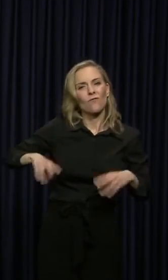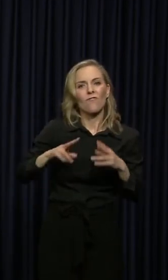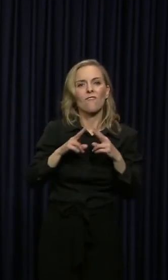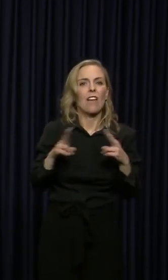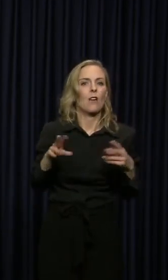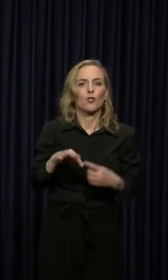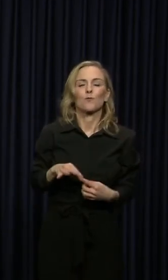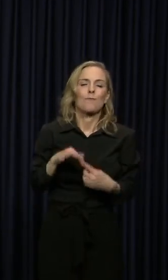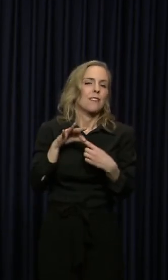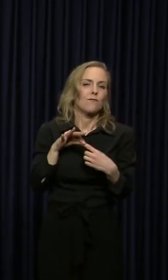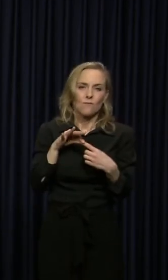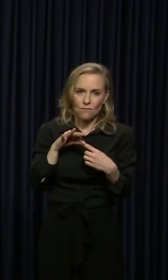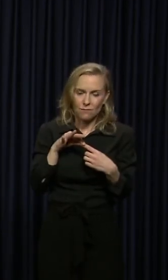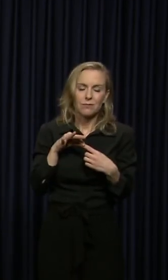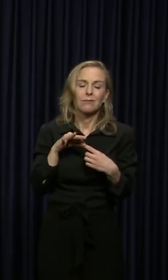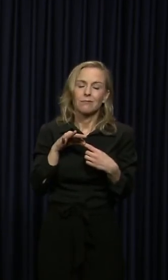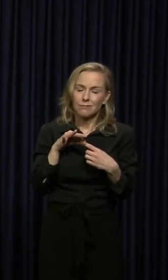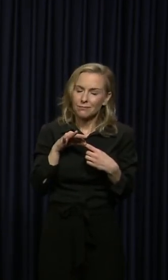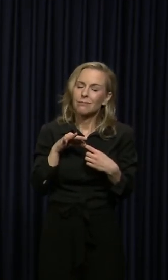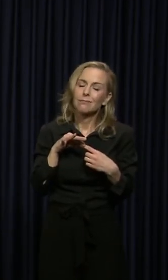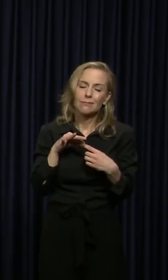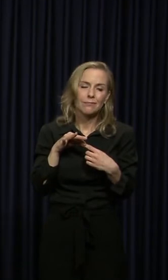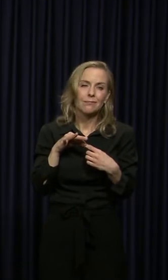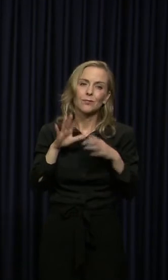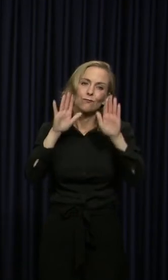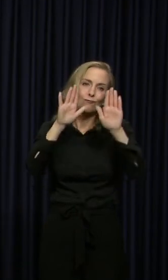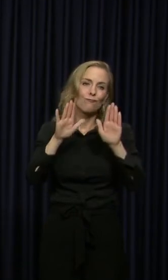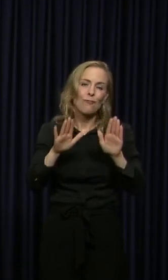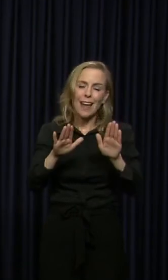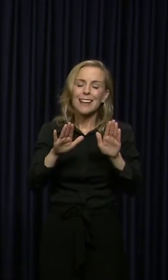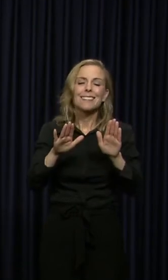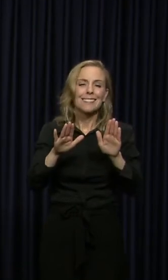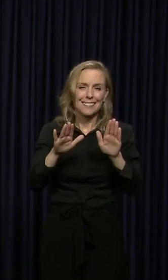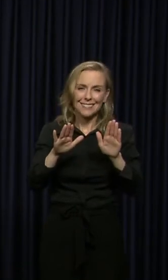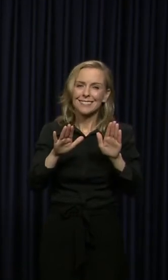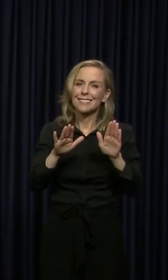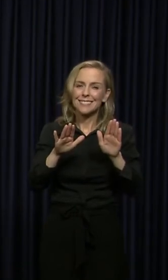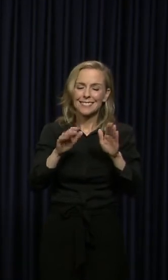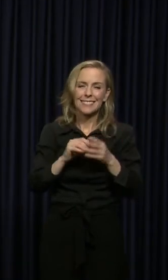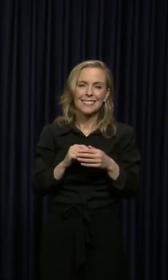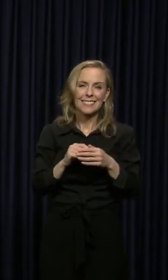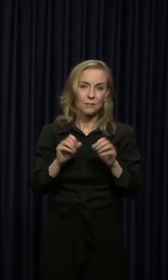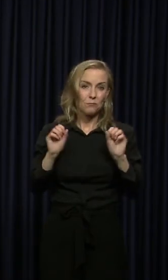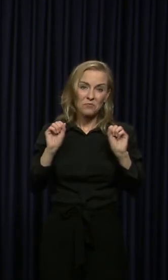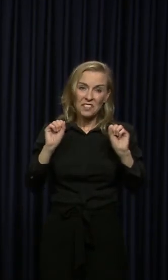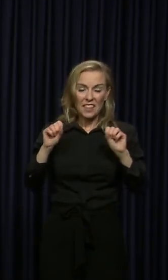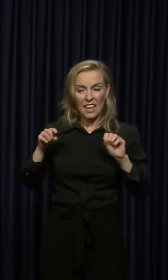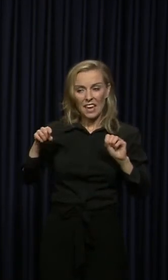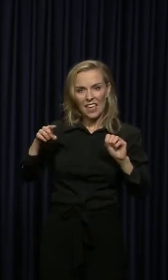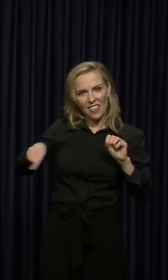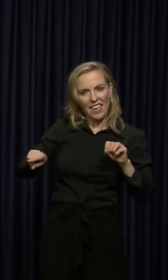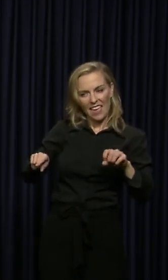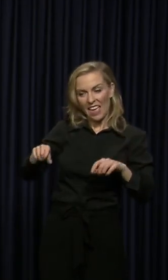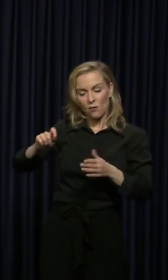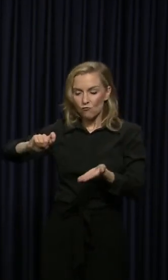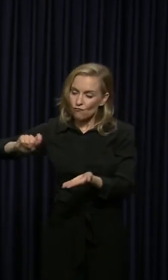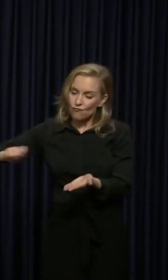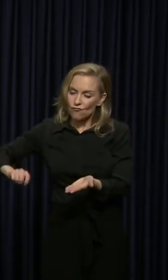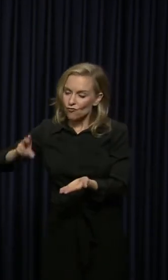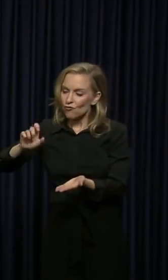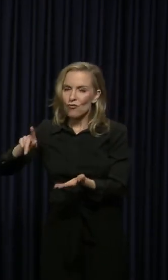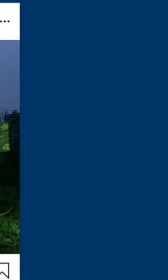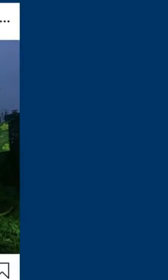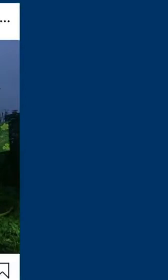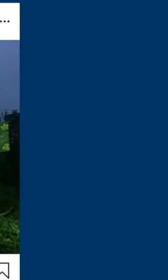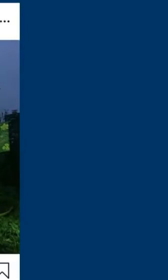special and it's been truly great to see. And it's something that that can be shared. Go